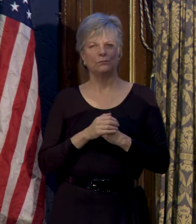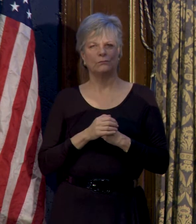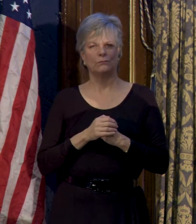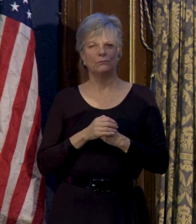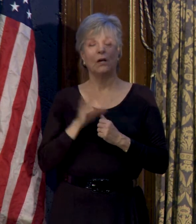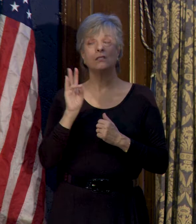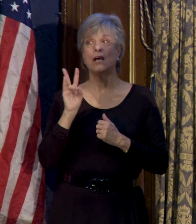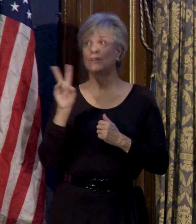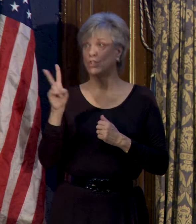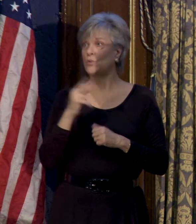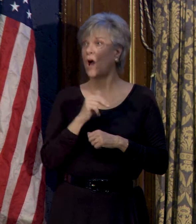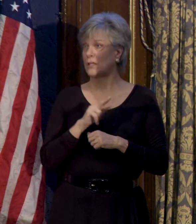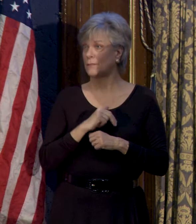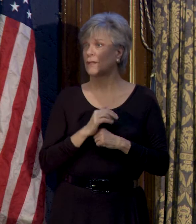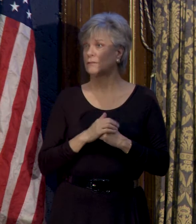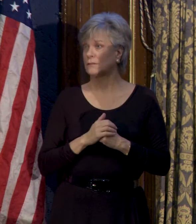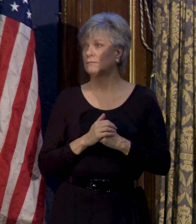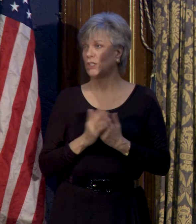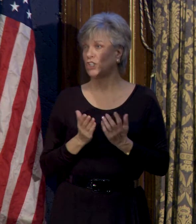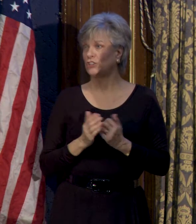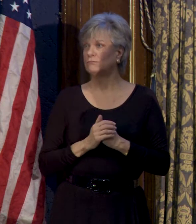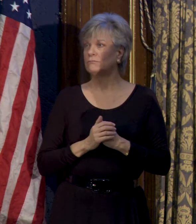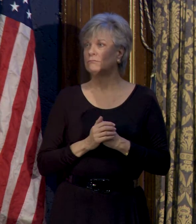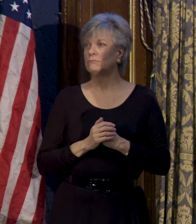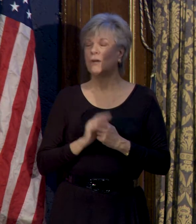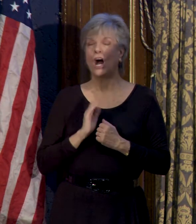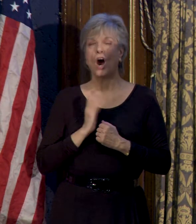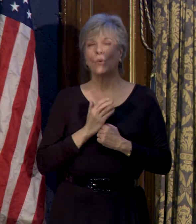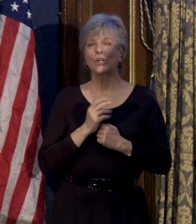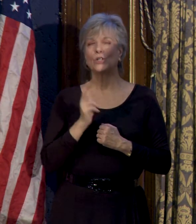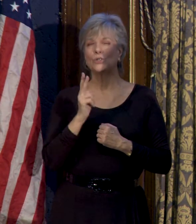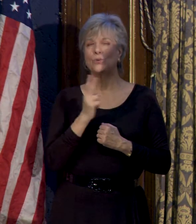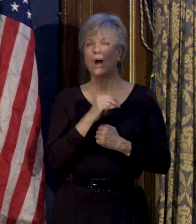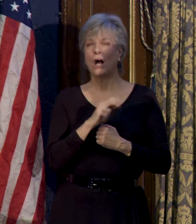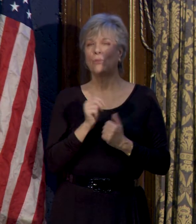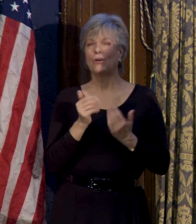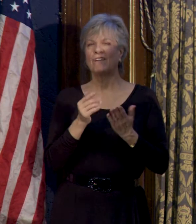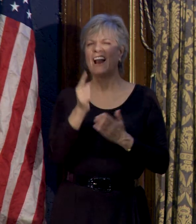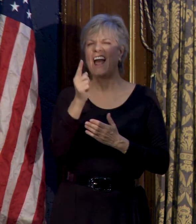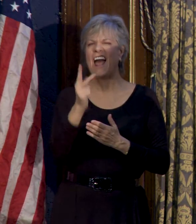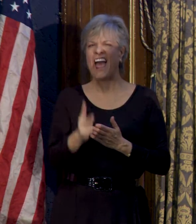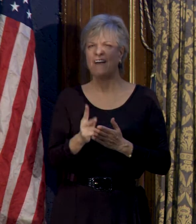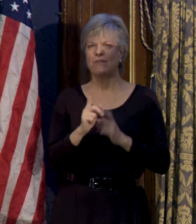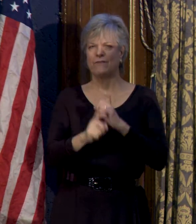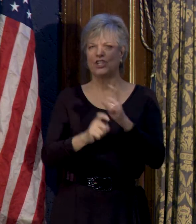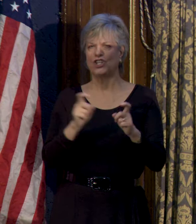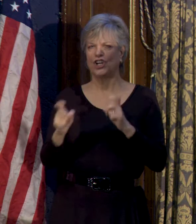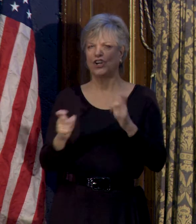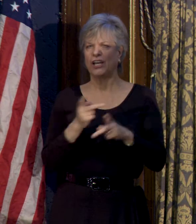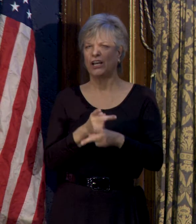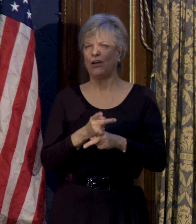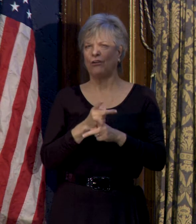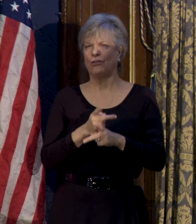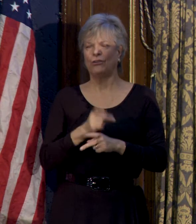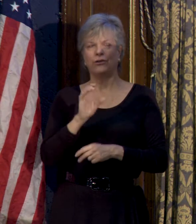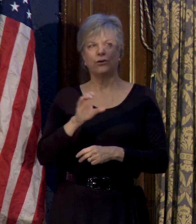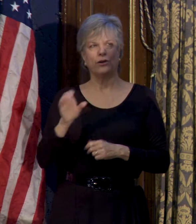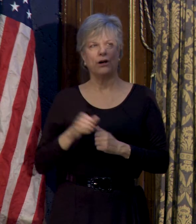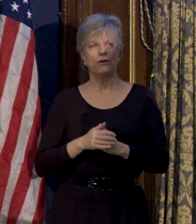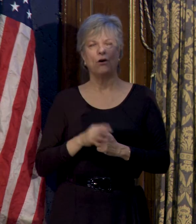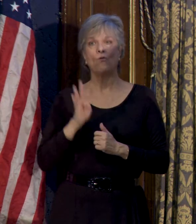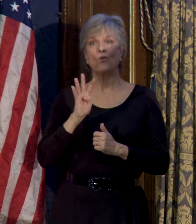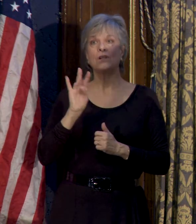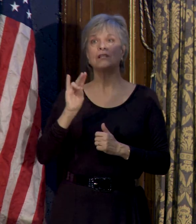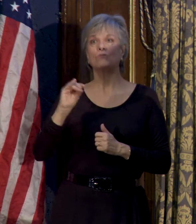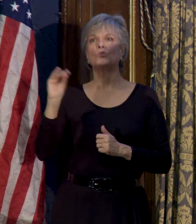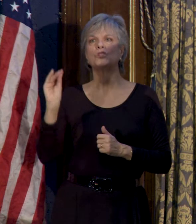there's 72 hospitals in Cook County. But our two hospitals provide almost half of the charity care in Cook County. Forty-seven